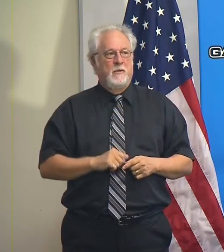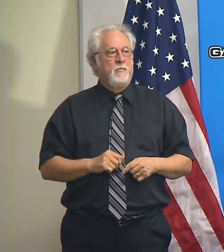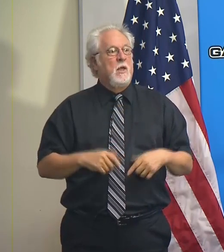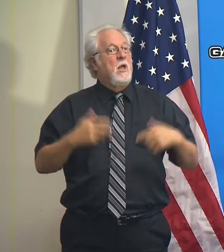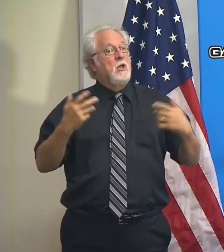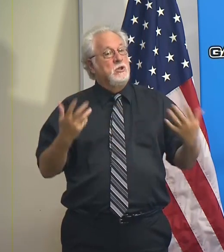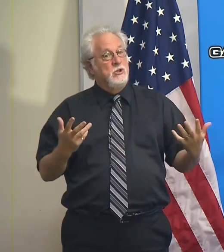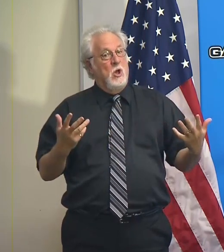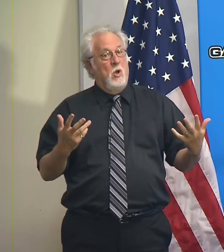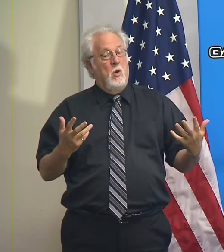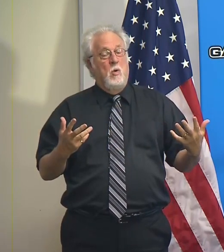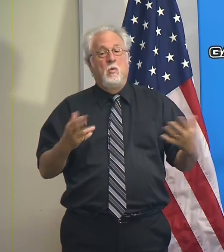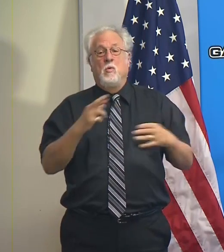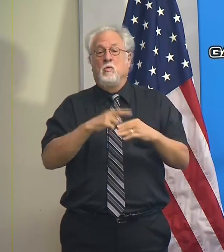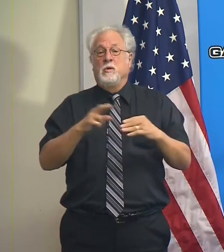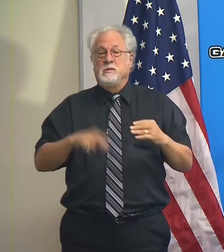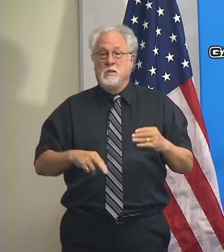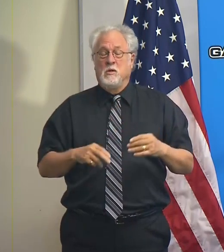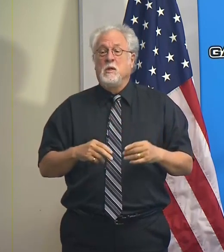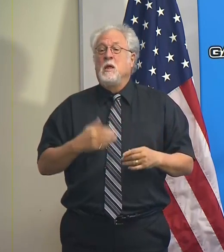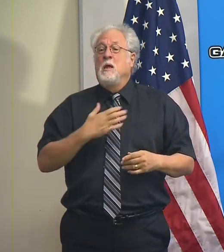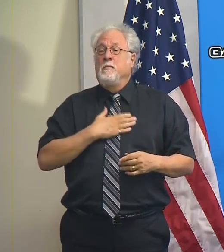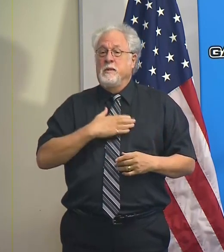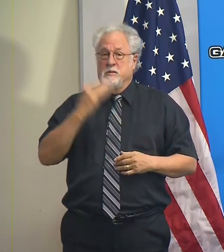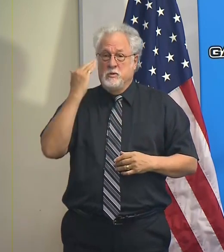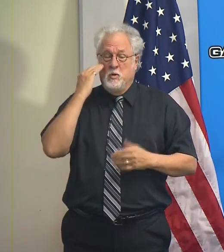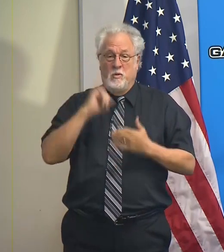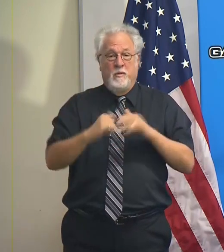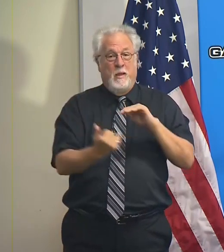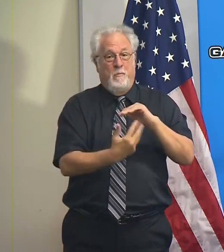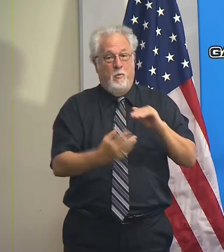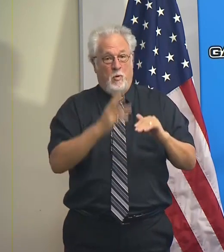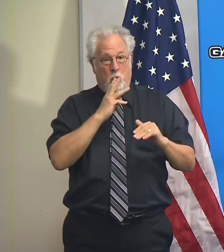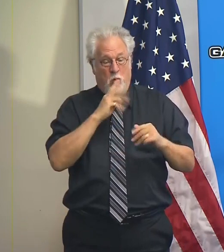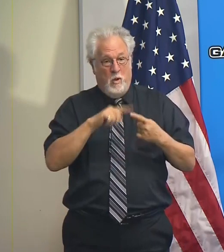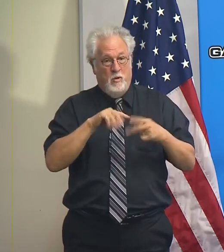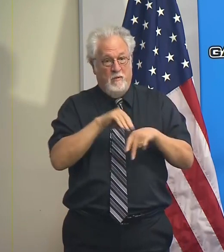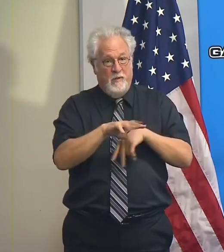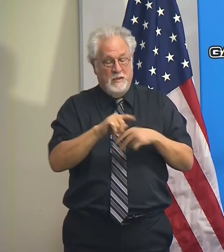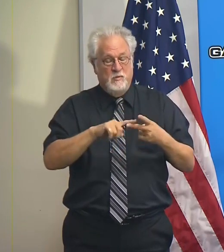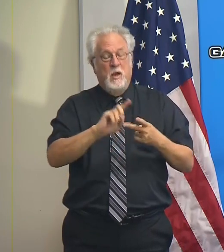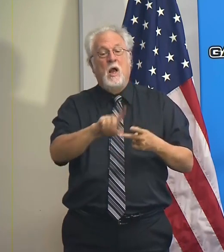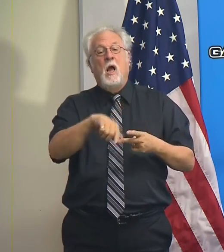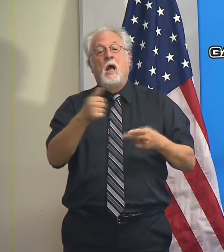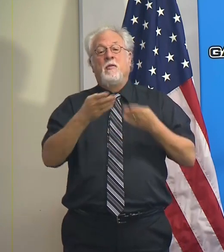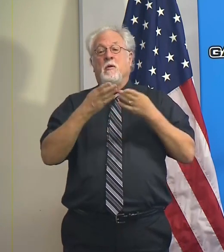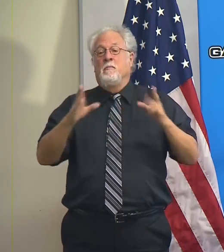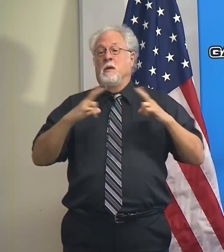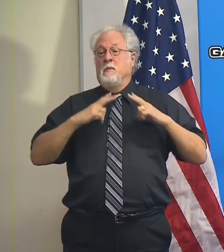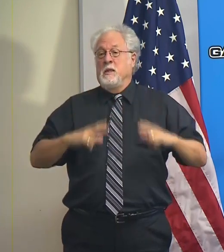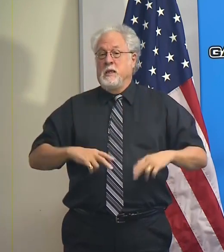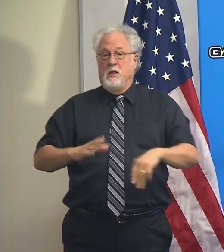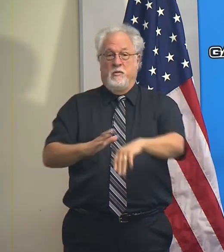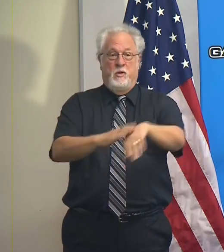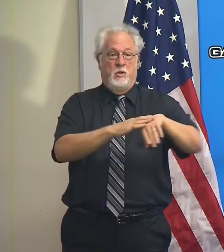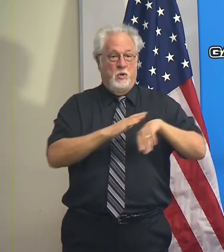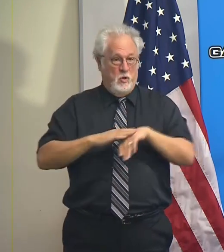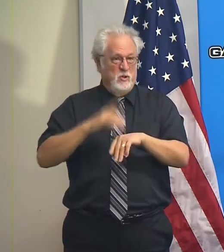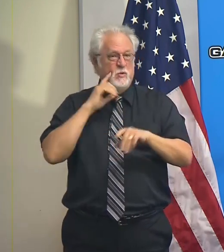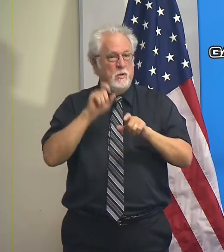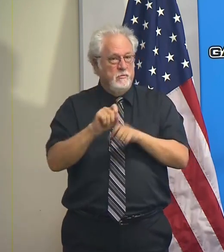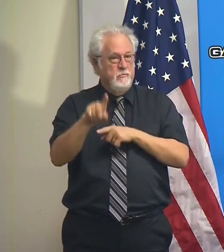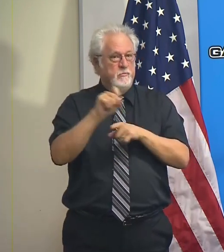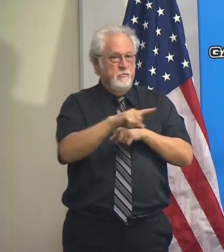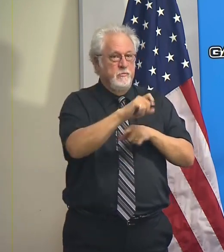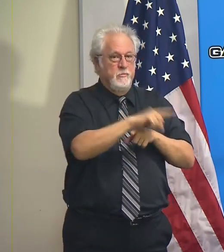So as a result, please be aware of boil water advisories and other public health alerts that we'll be sending out